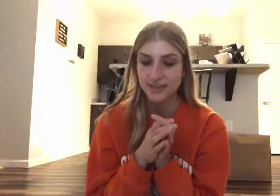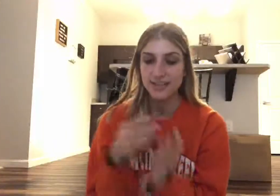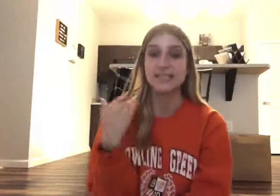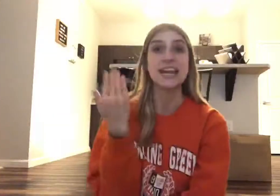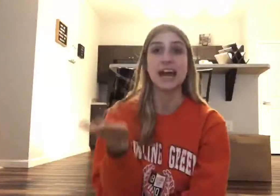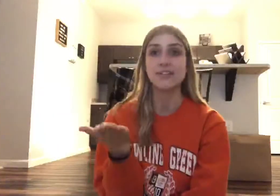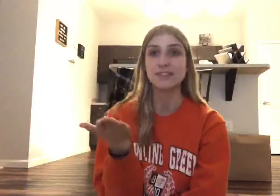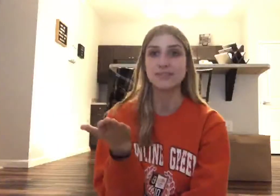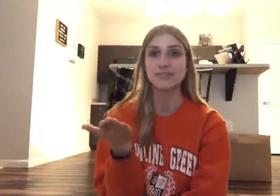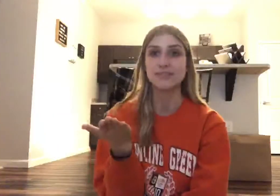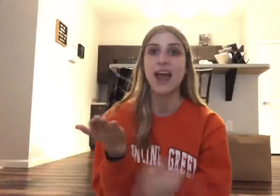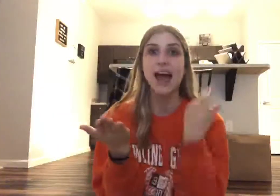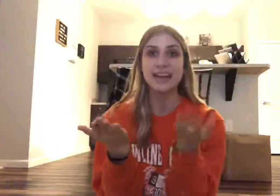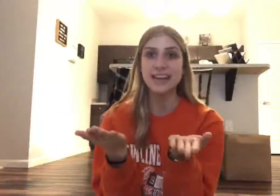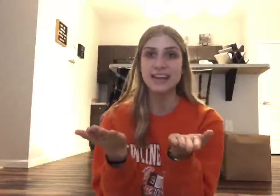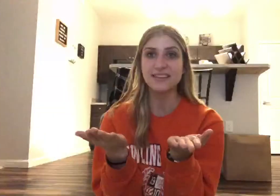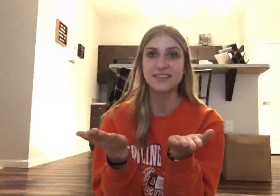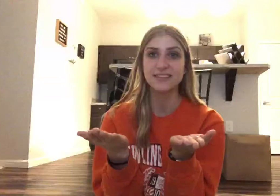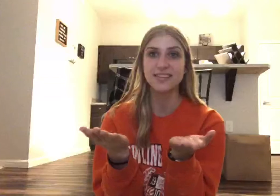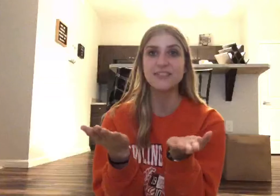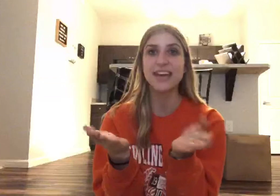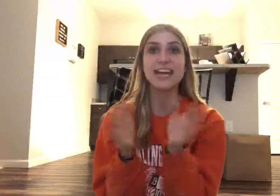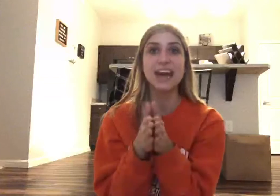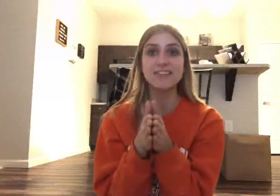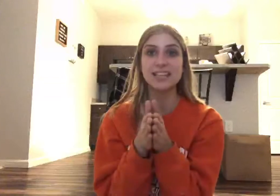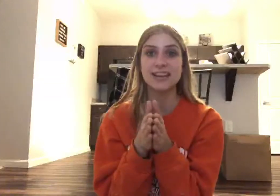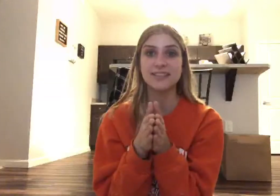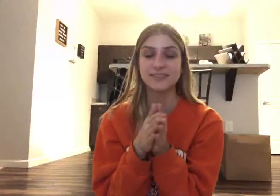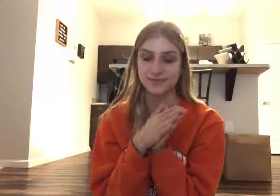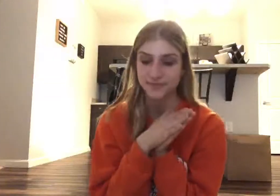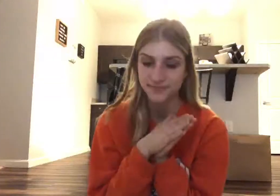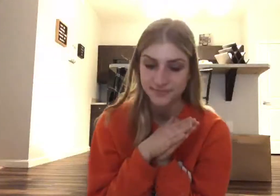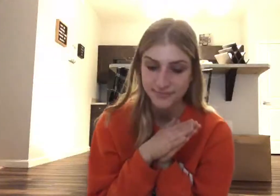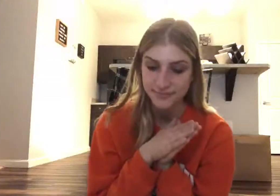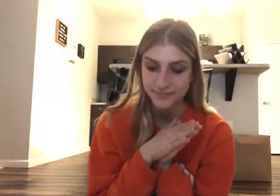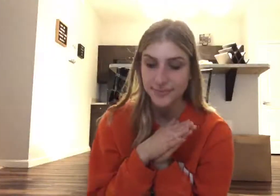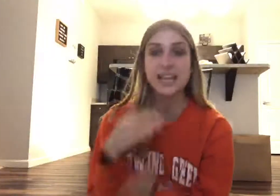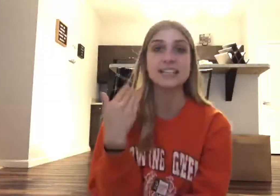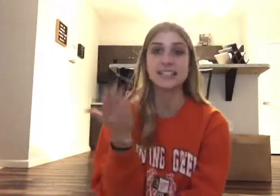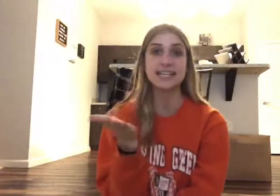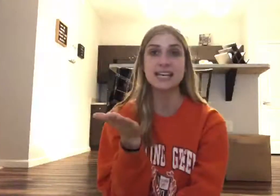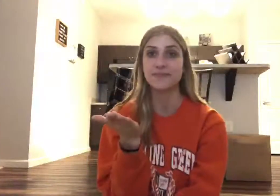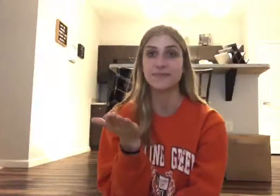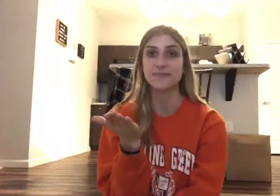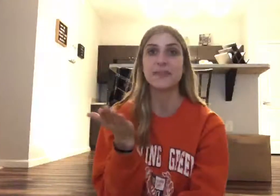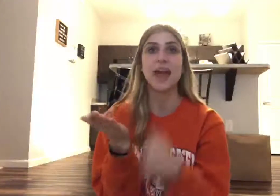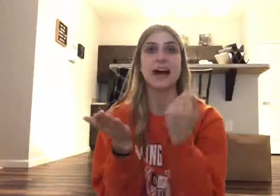Say, count, add ing, you get counting. Say, see, add